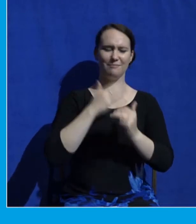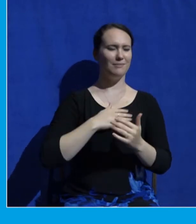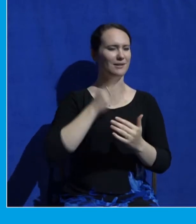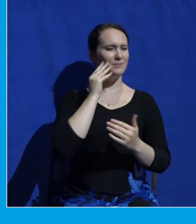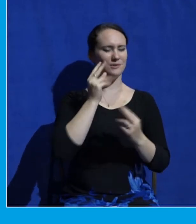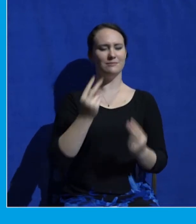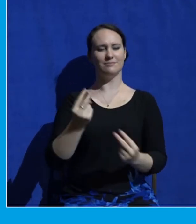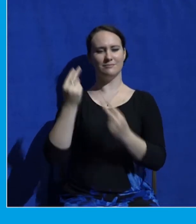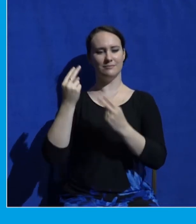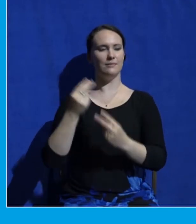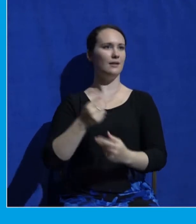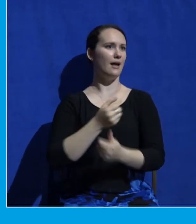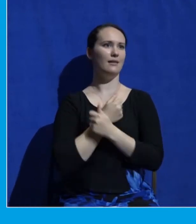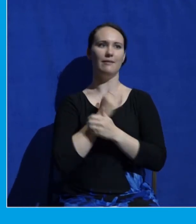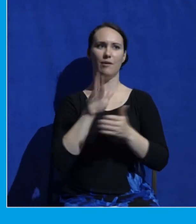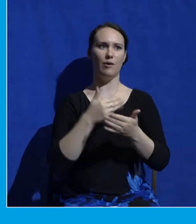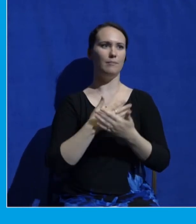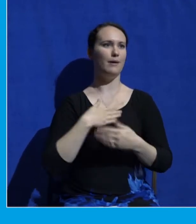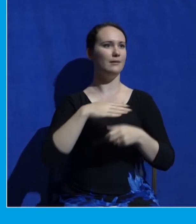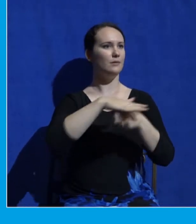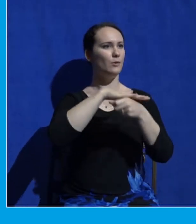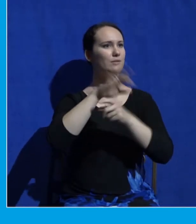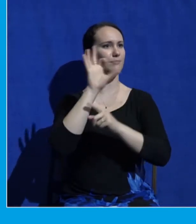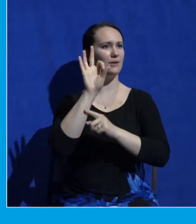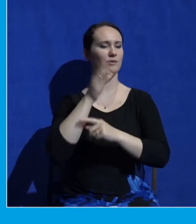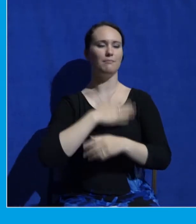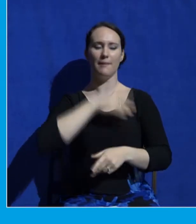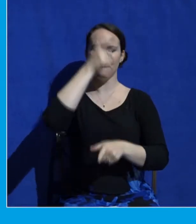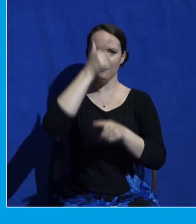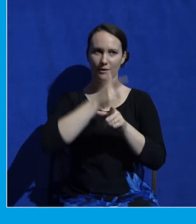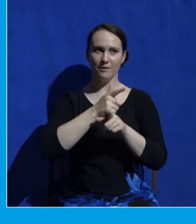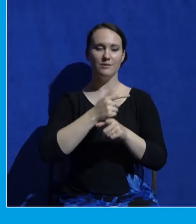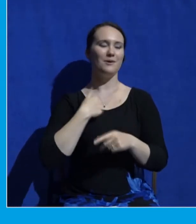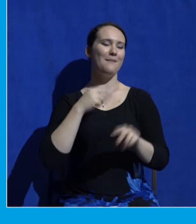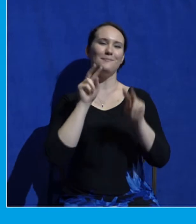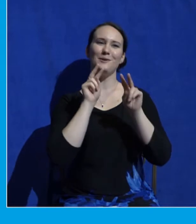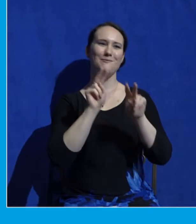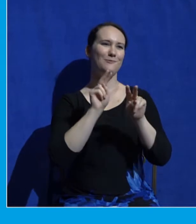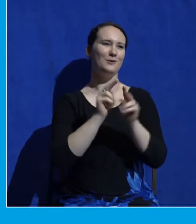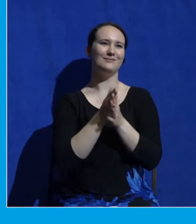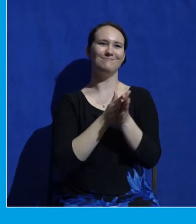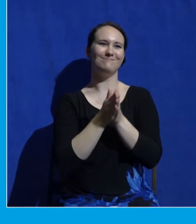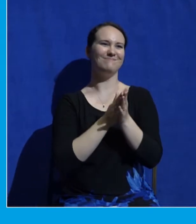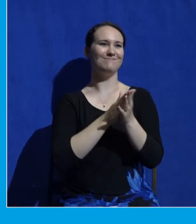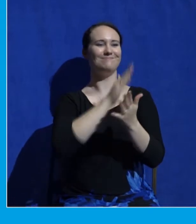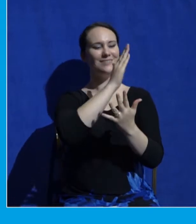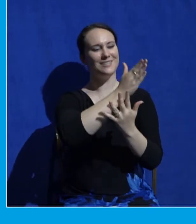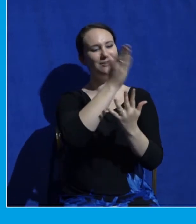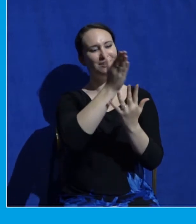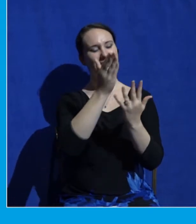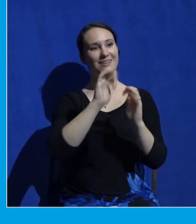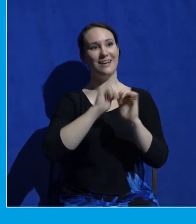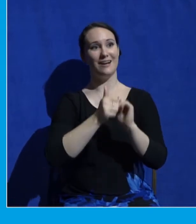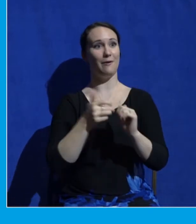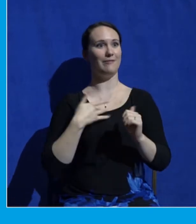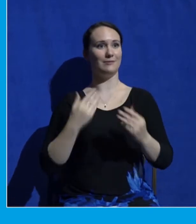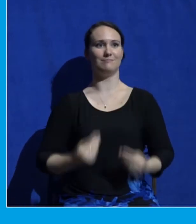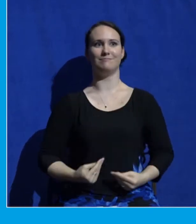these brothers, and I look forward to you being served the word by them, by us along the way. Today, though,